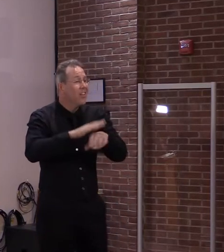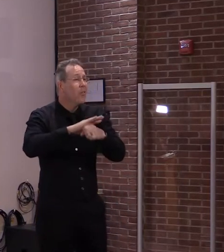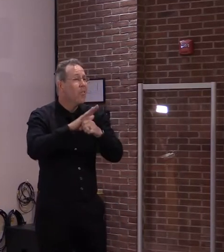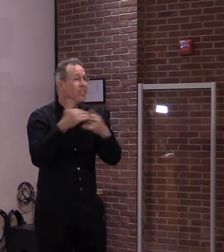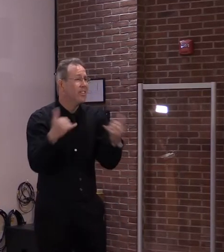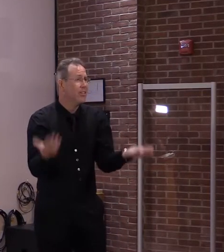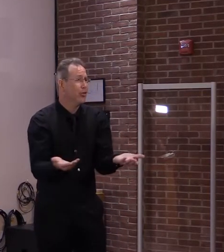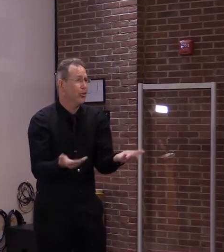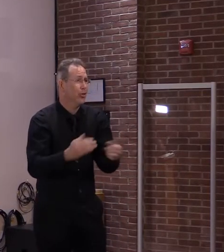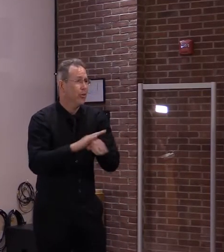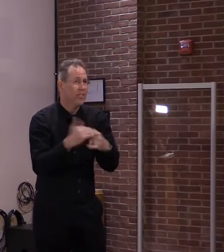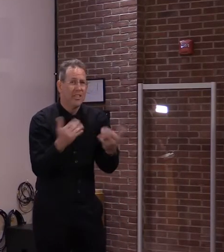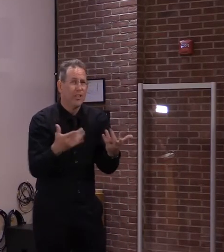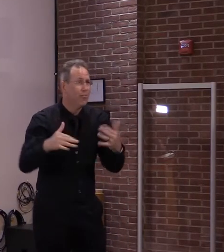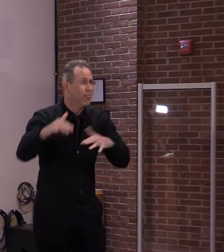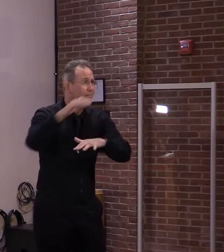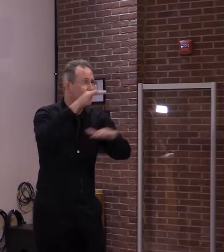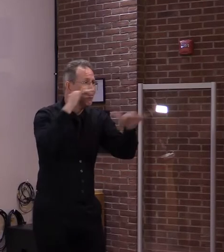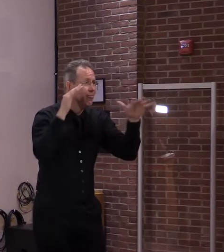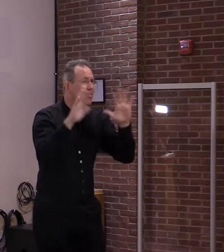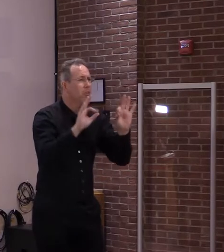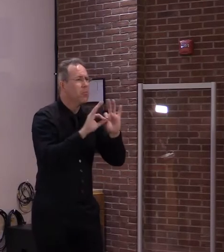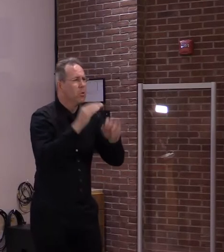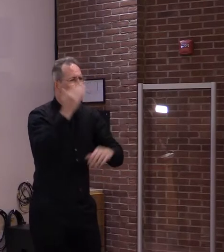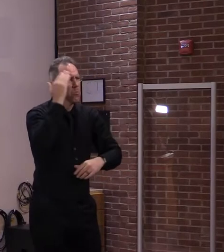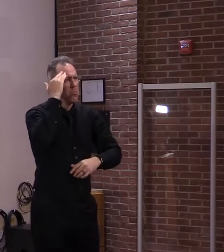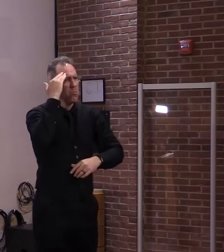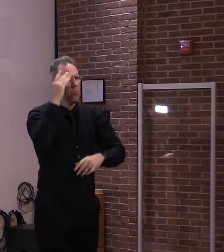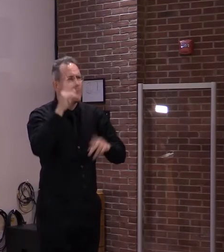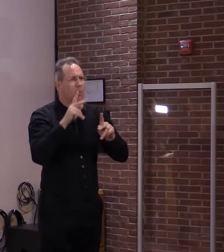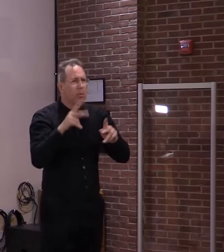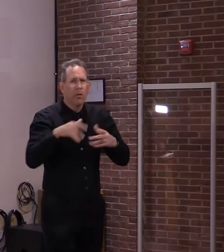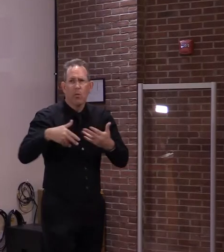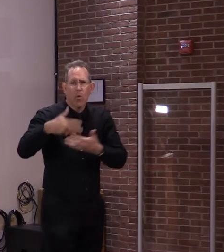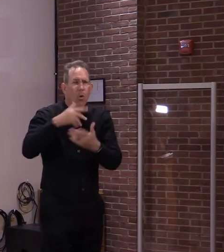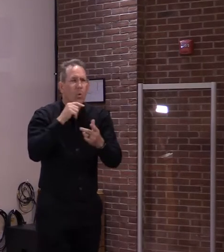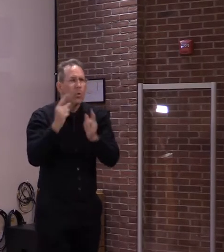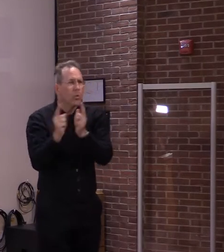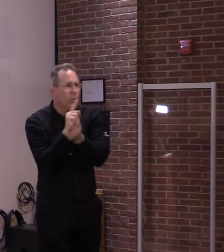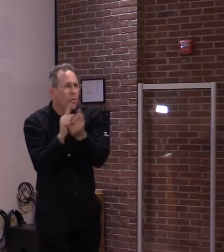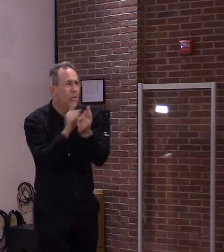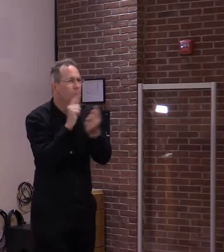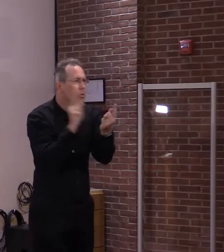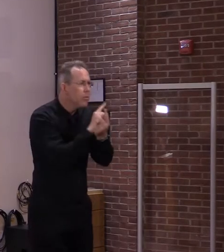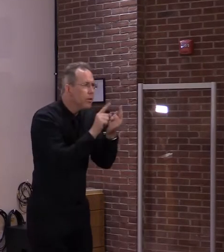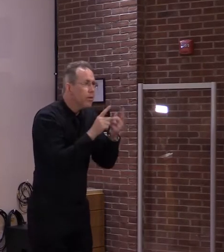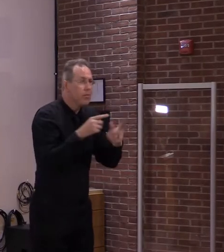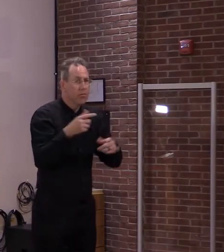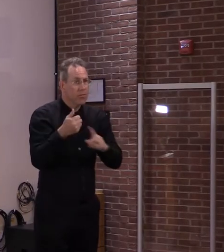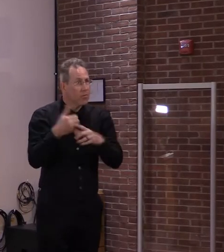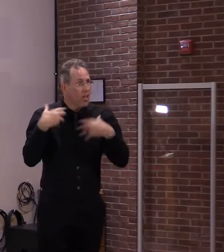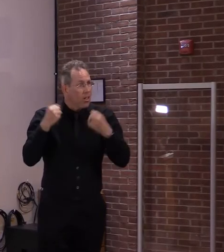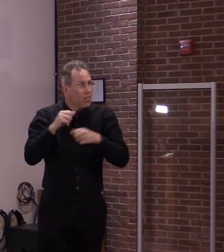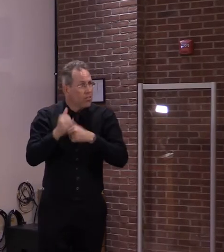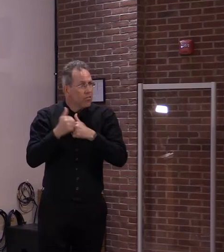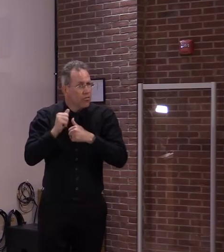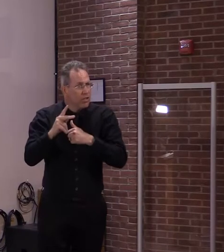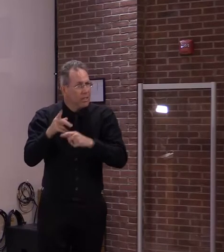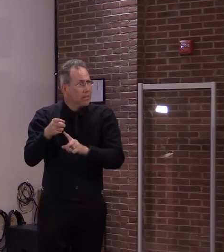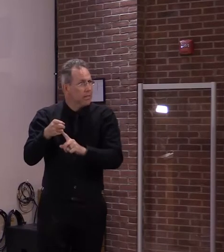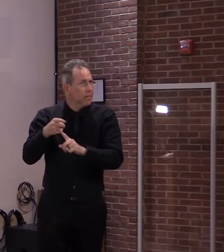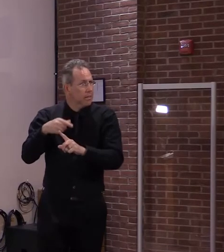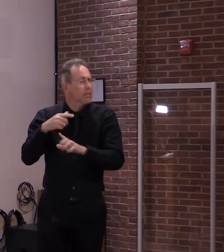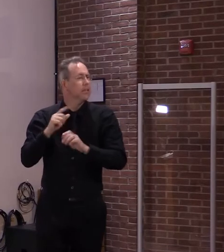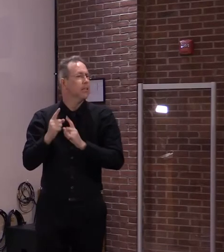issue, then we should be respectfully masking in the presence of that person, even if we